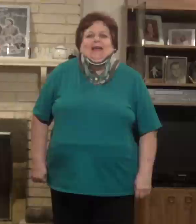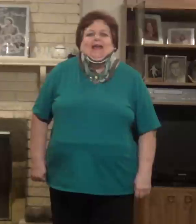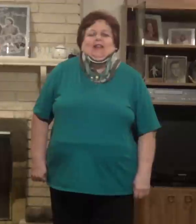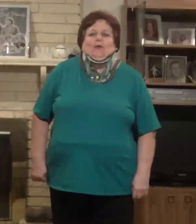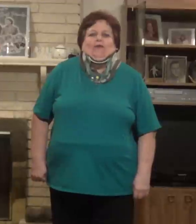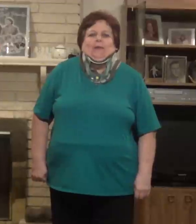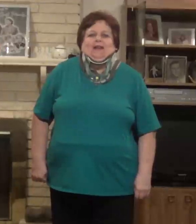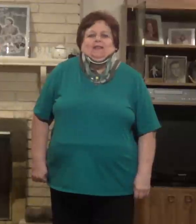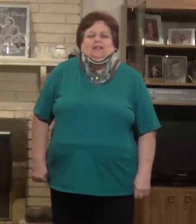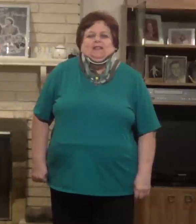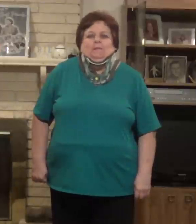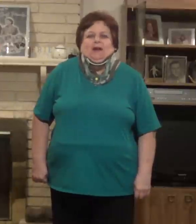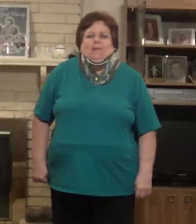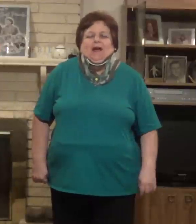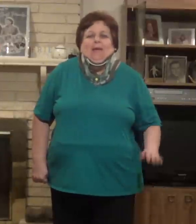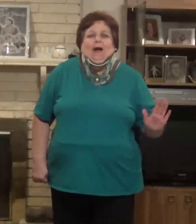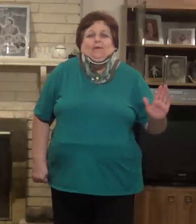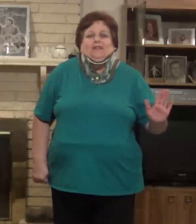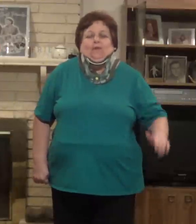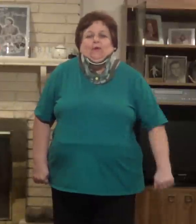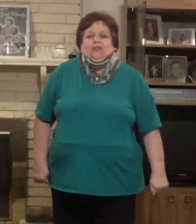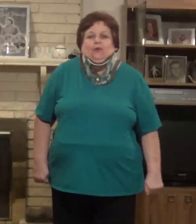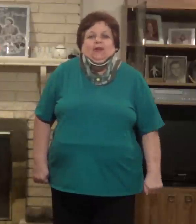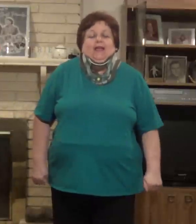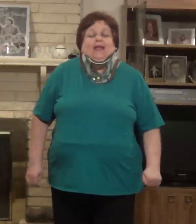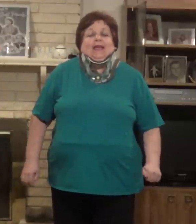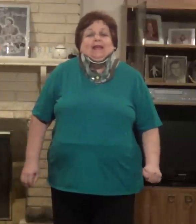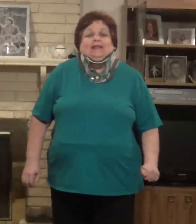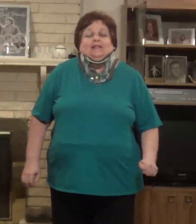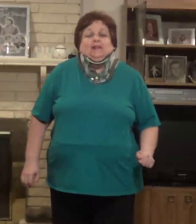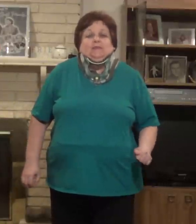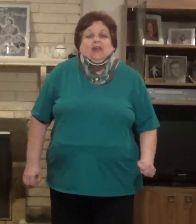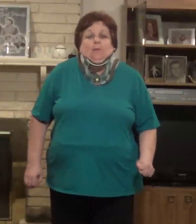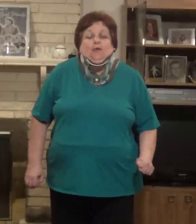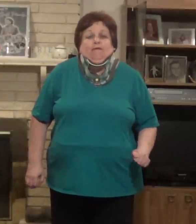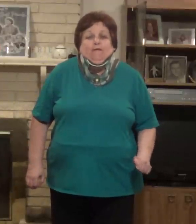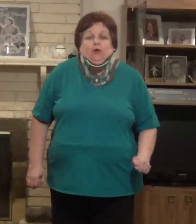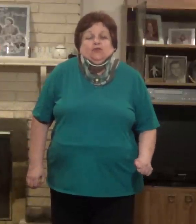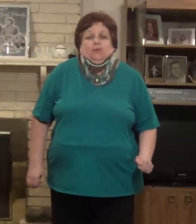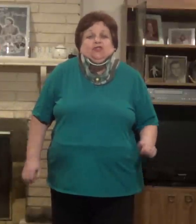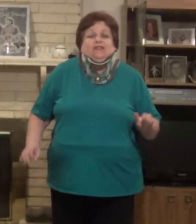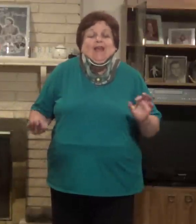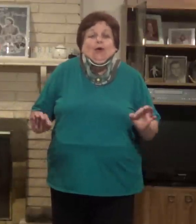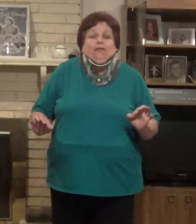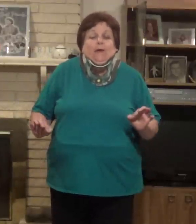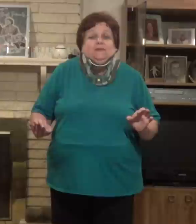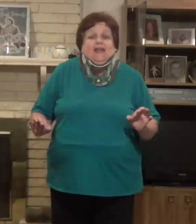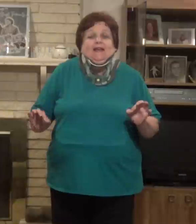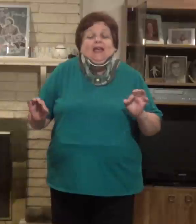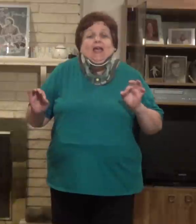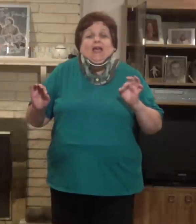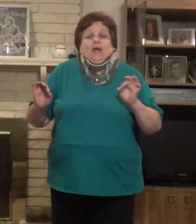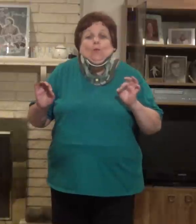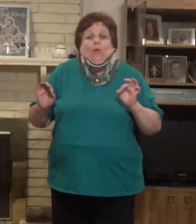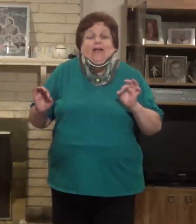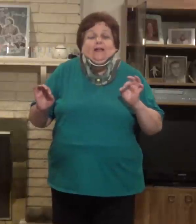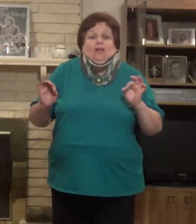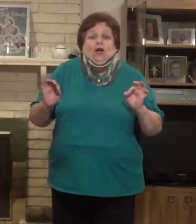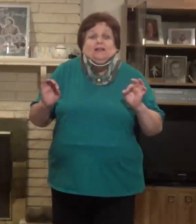Hello everybody, this is Money Mom. How is everyone doing? It is September 1st, which is health update and weight loss,